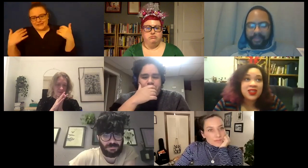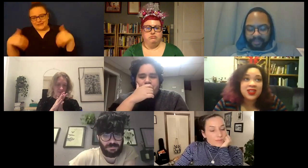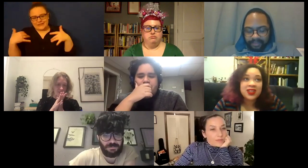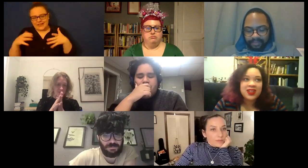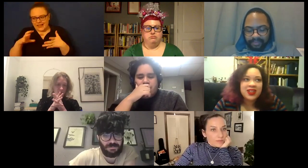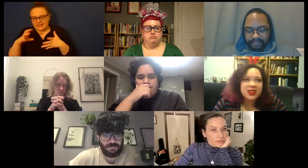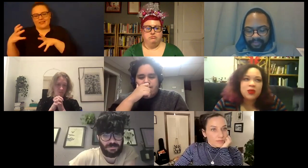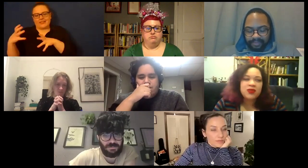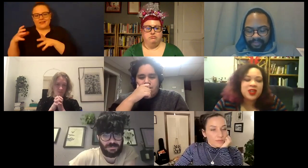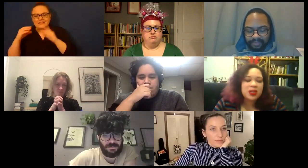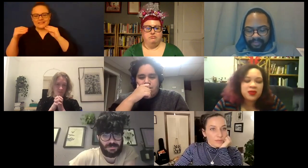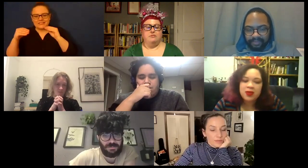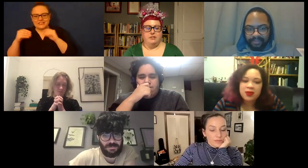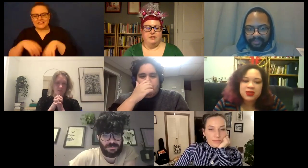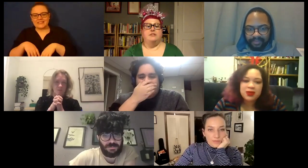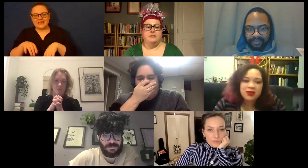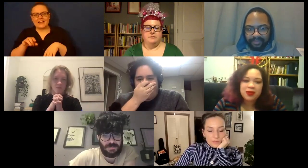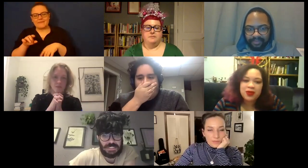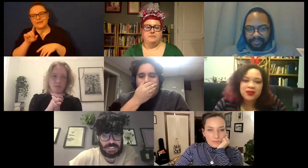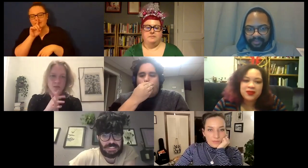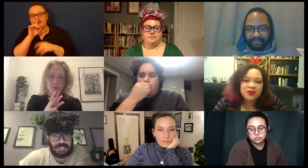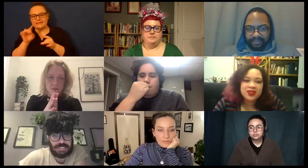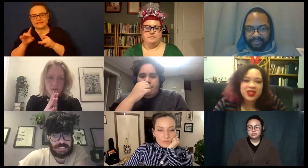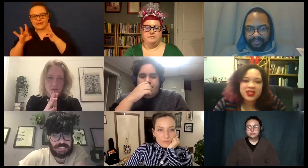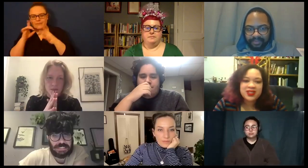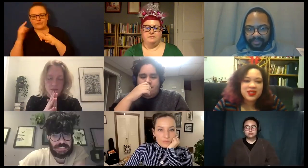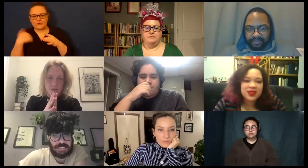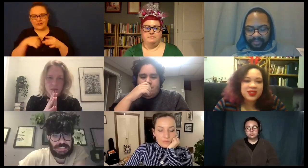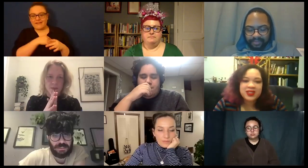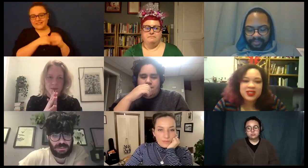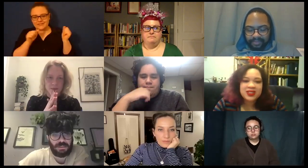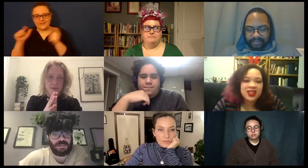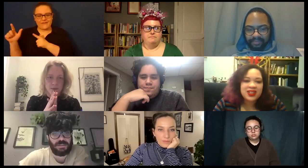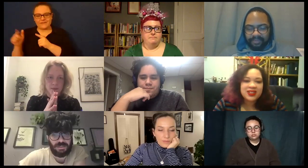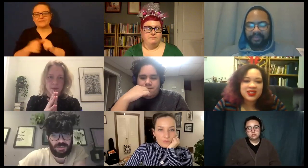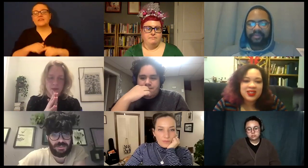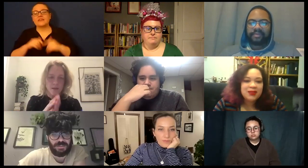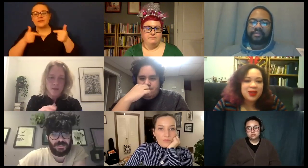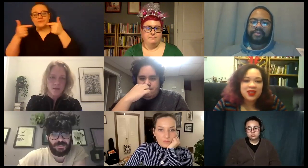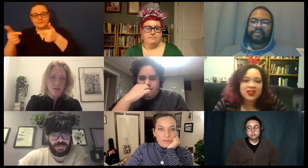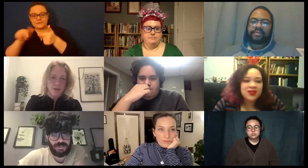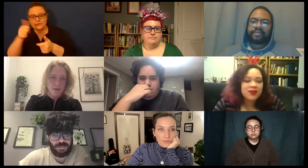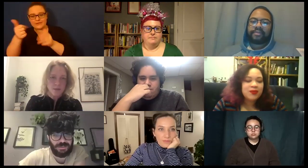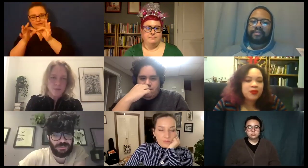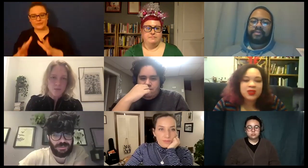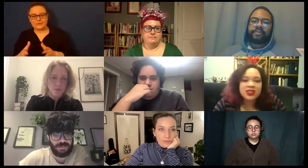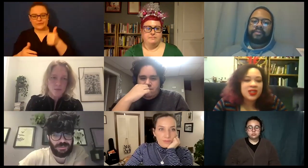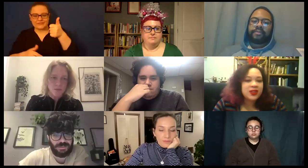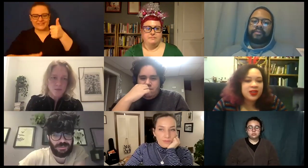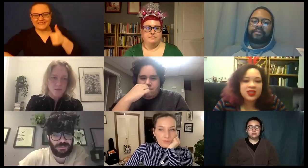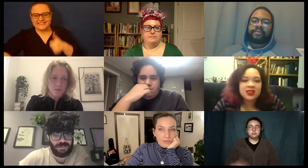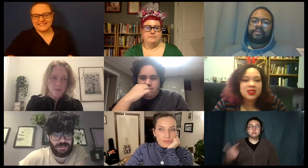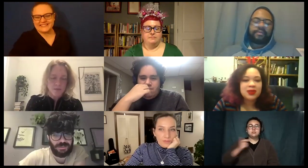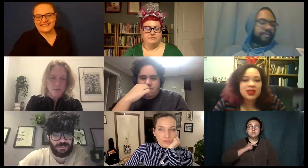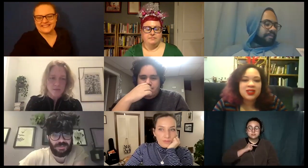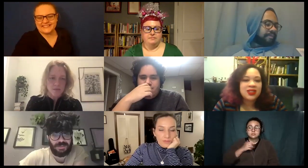I think it's disruptive and terrible for them in a much more formative stage of their existence and by and large they have pulled it together